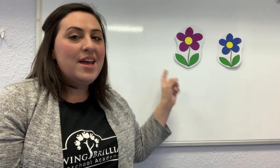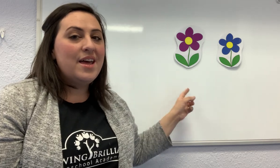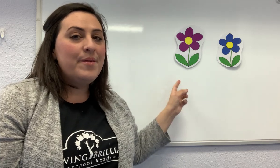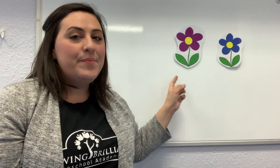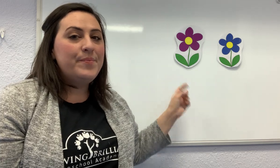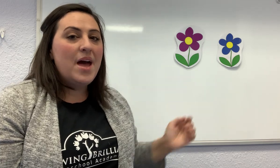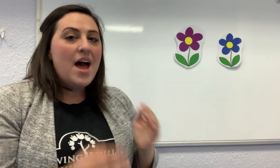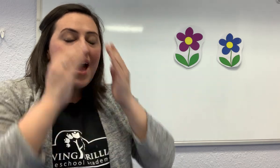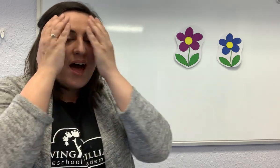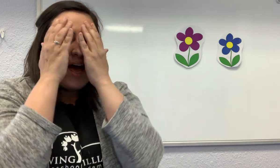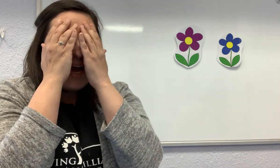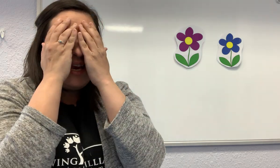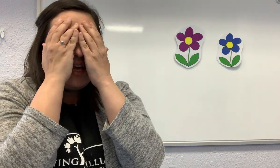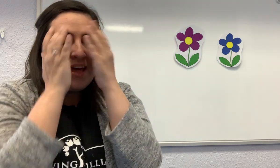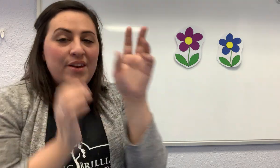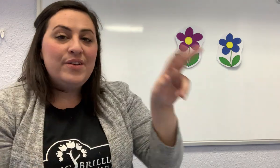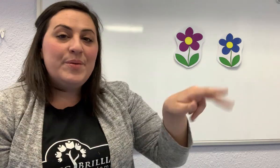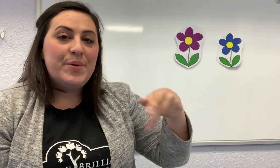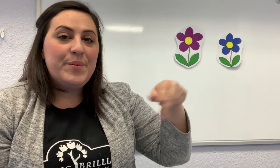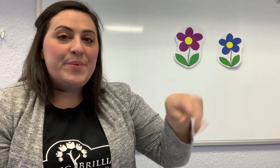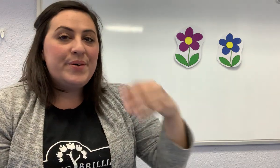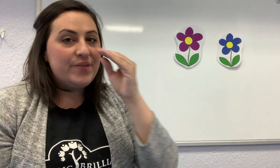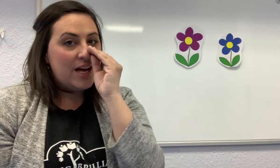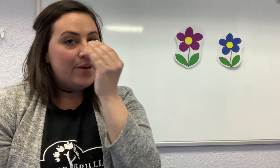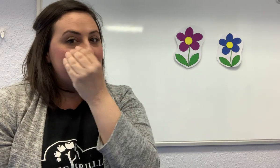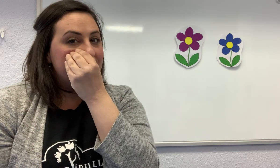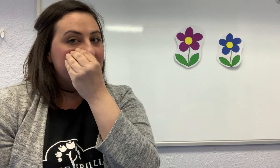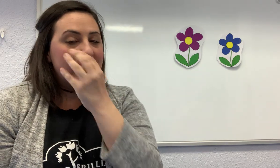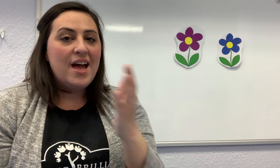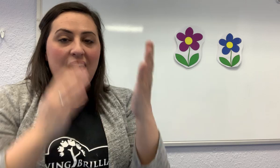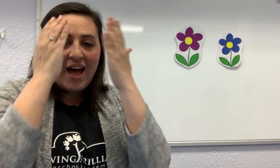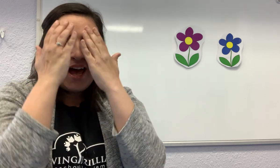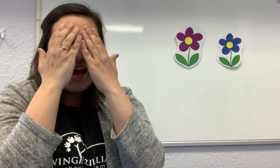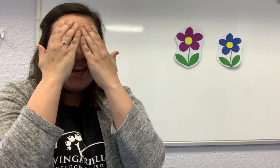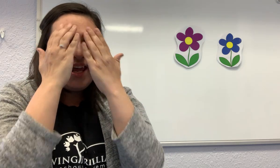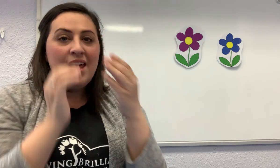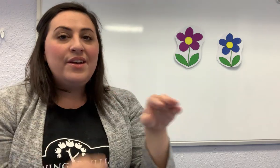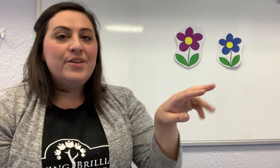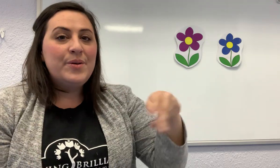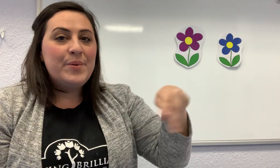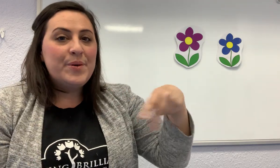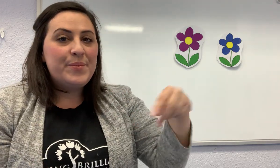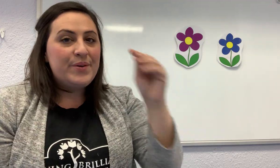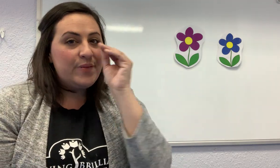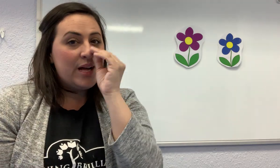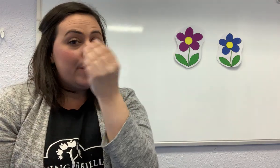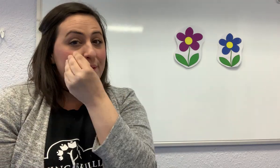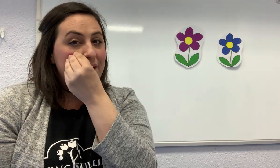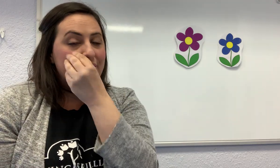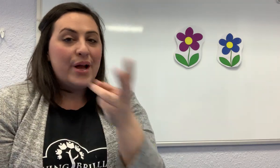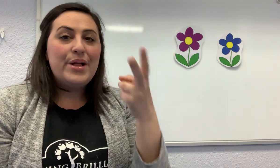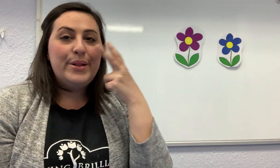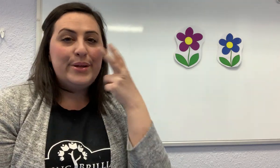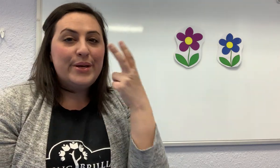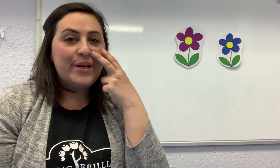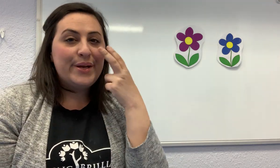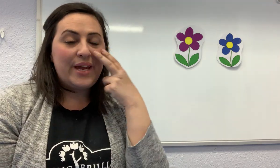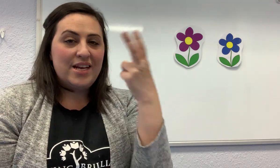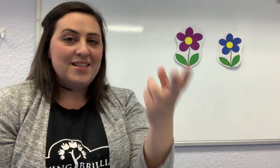am. Hiding under purple flower. Hiding under purple flower. Look and